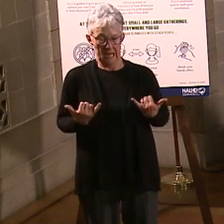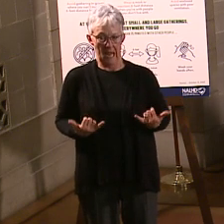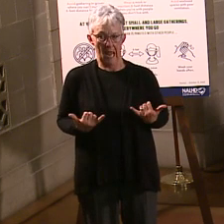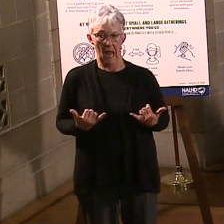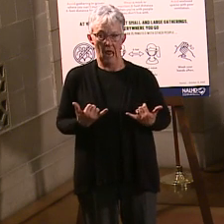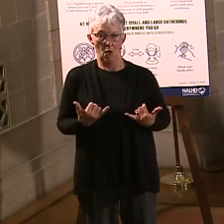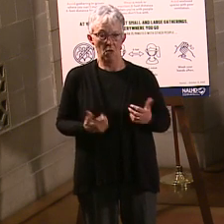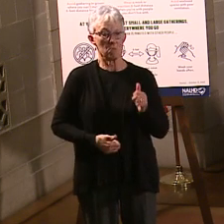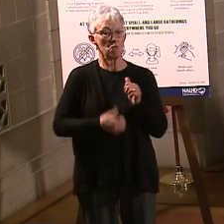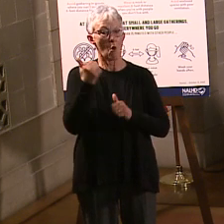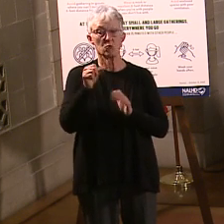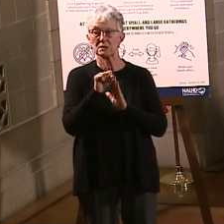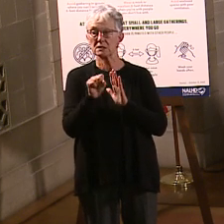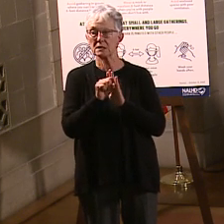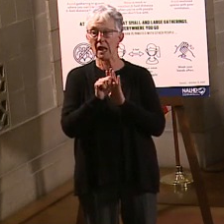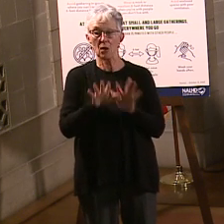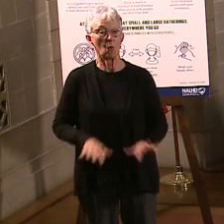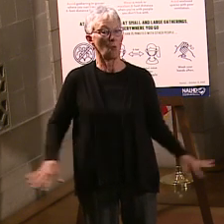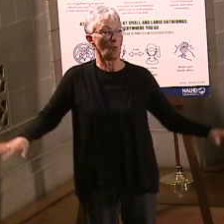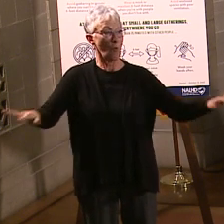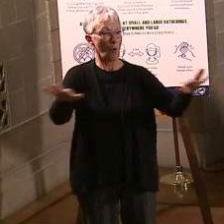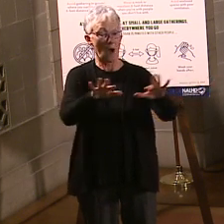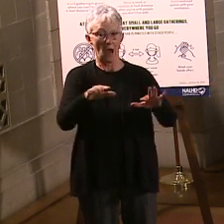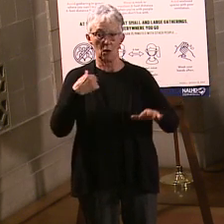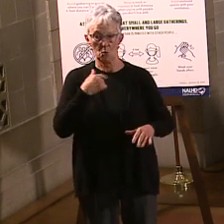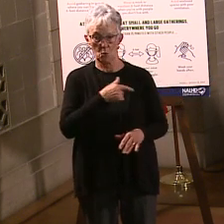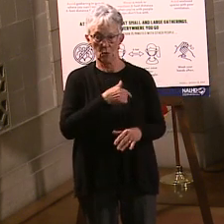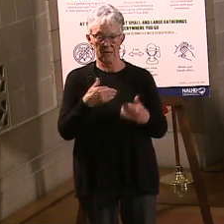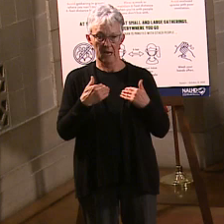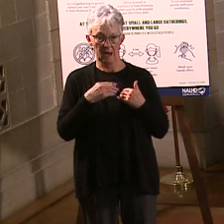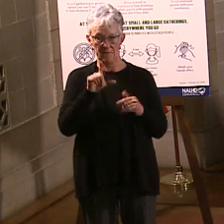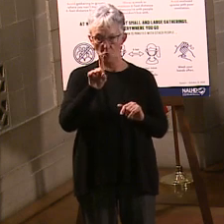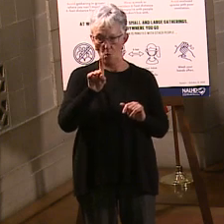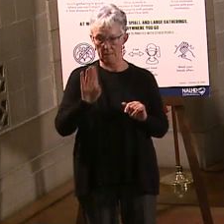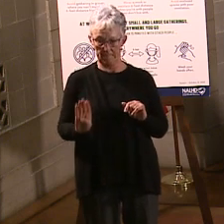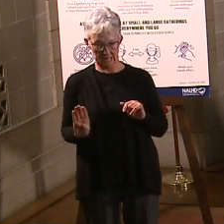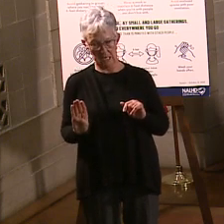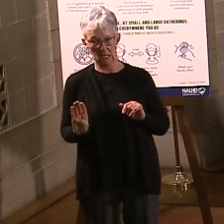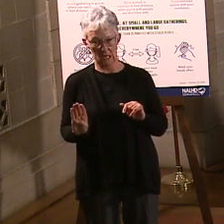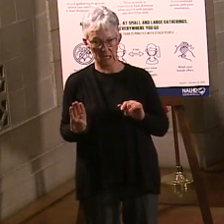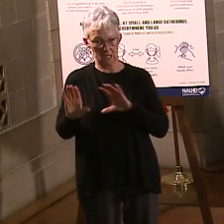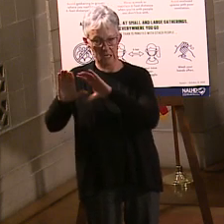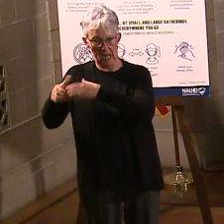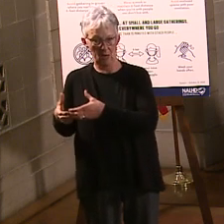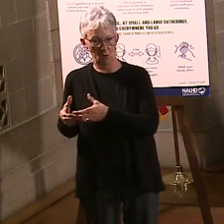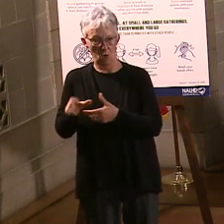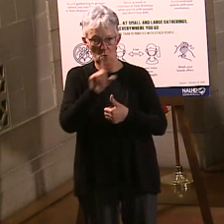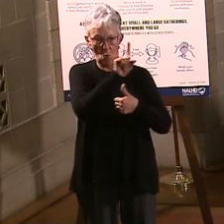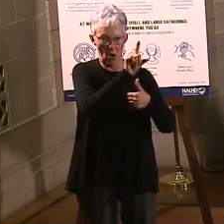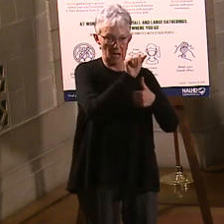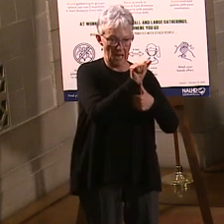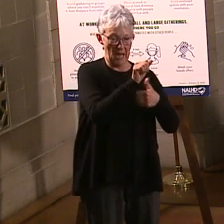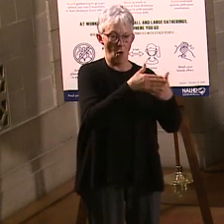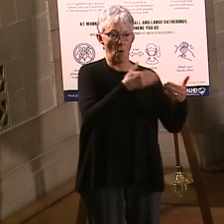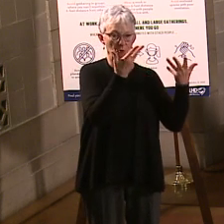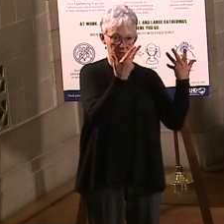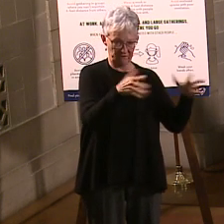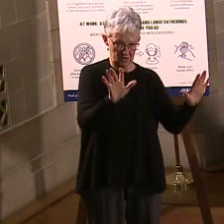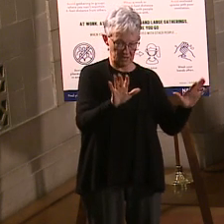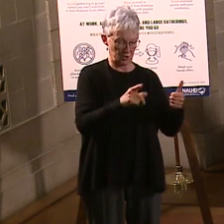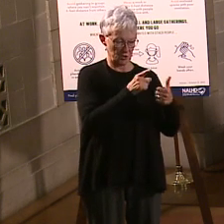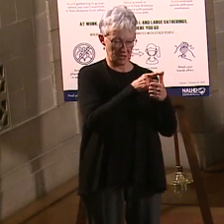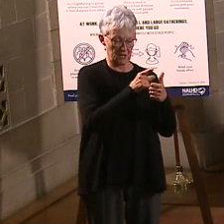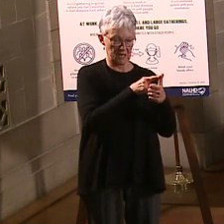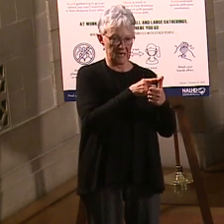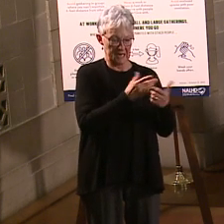most of the state with the exception of two health districts. Lincoln Lancaster and Douglas County. We expect both those health districts to be